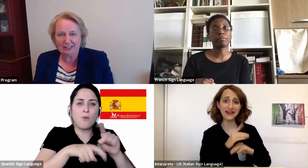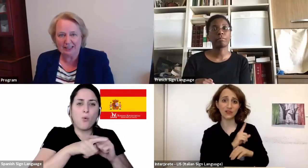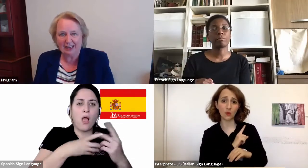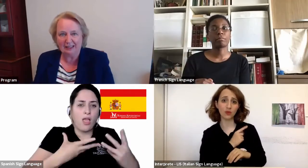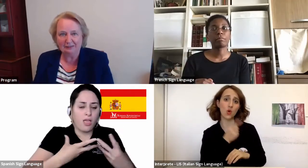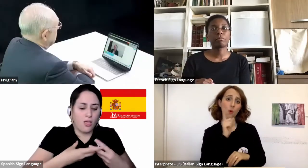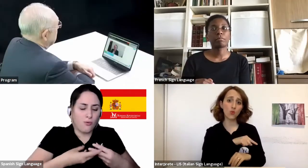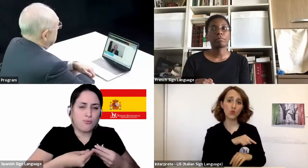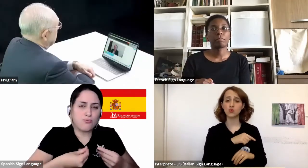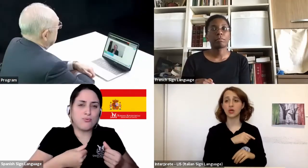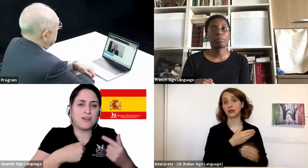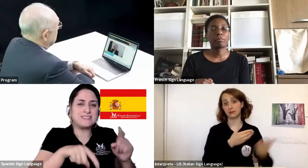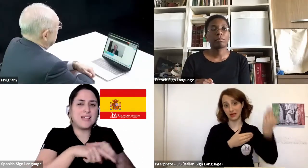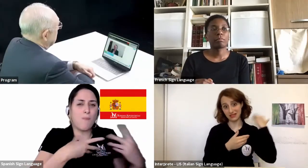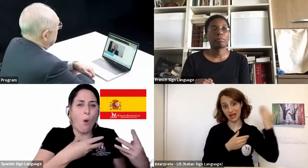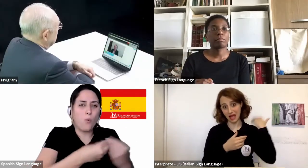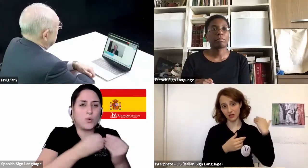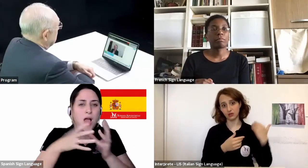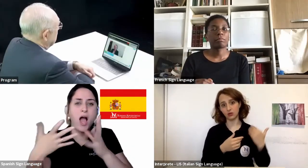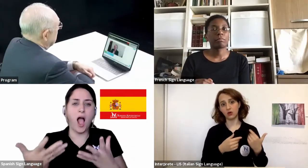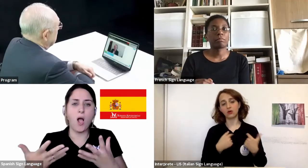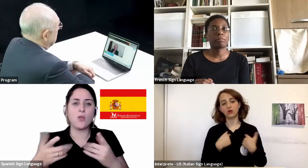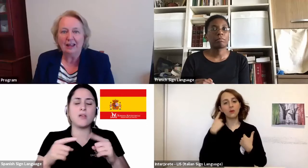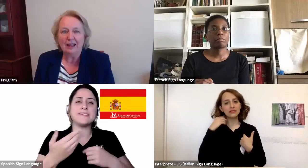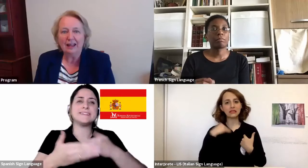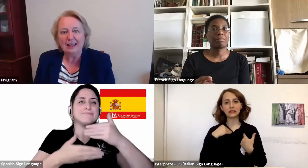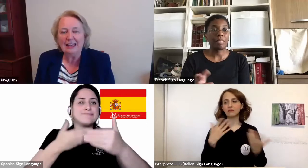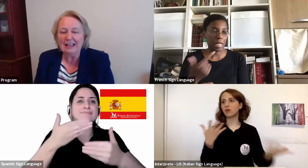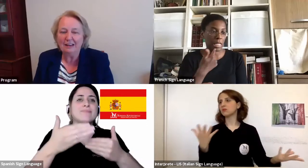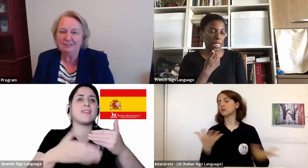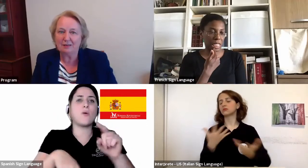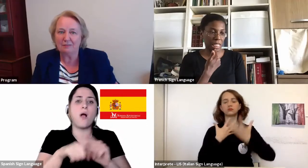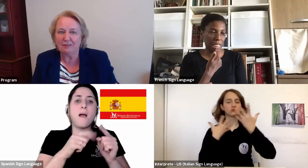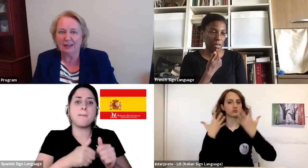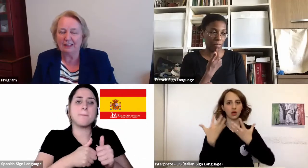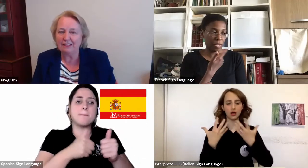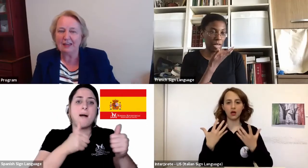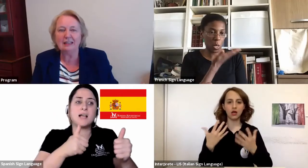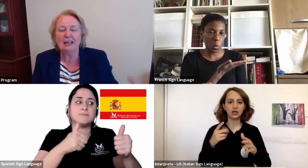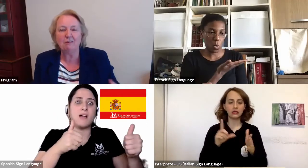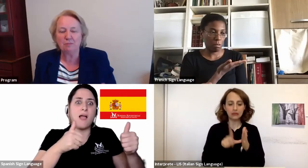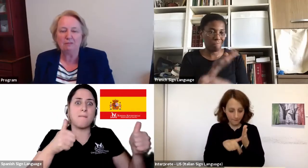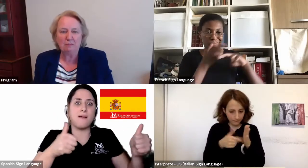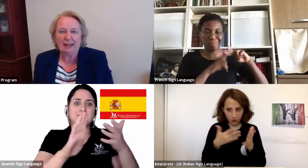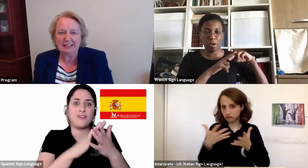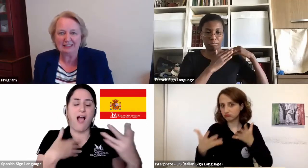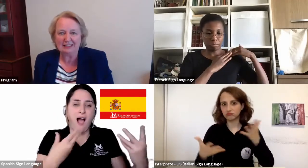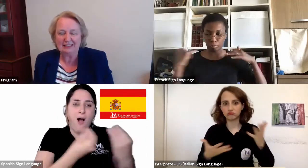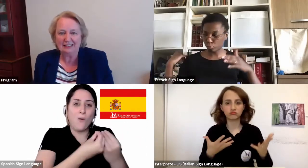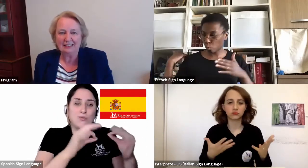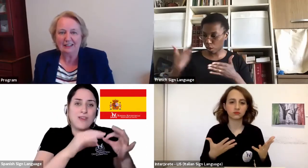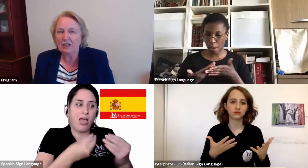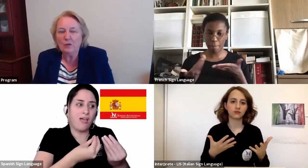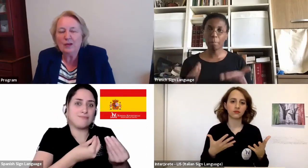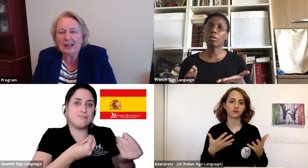every day. And so he left something that can never be replaced.